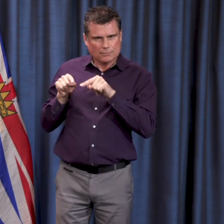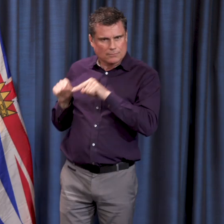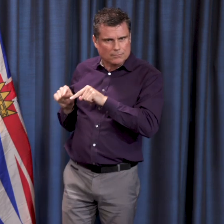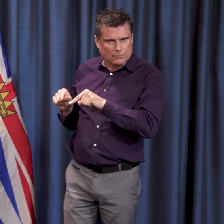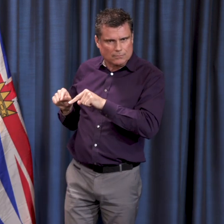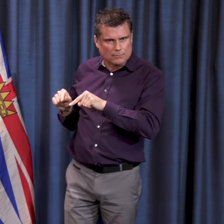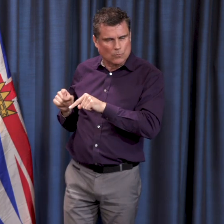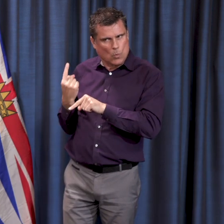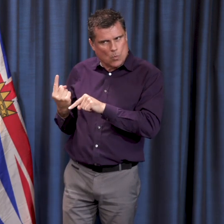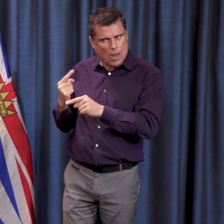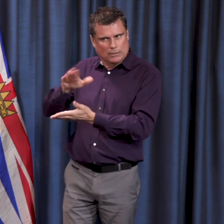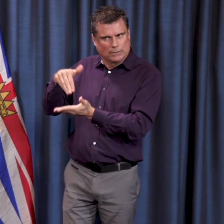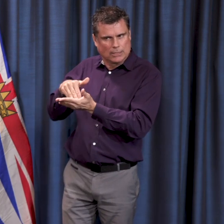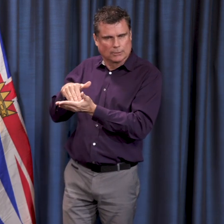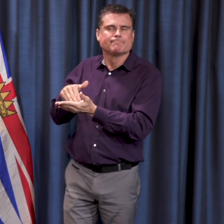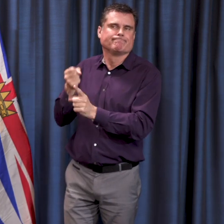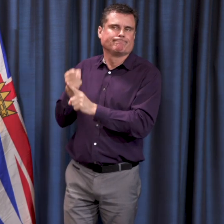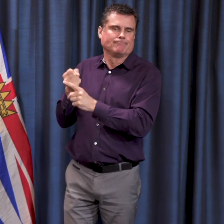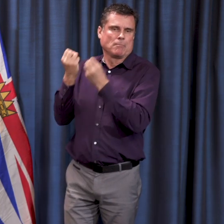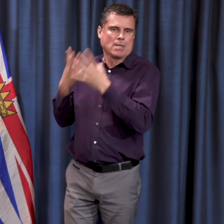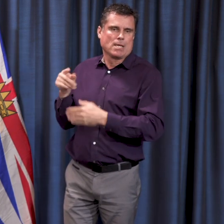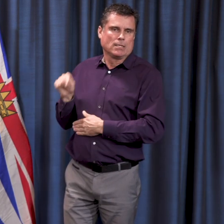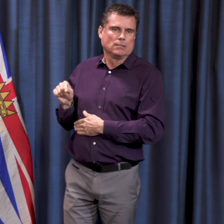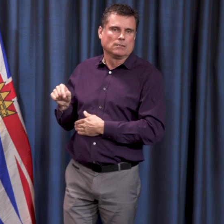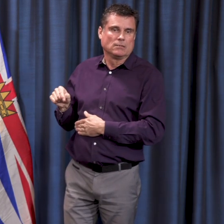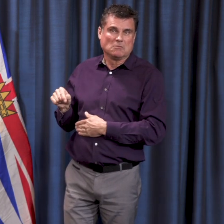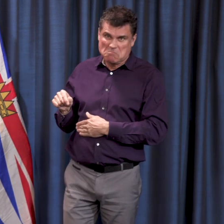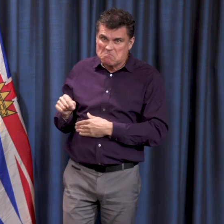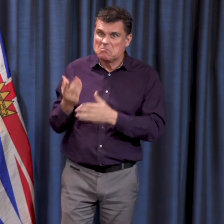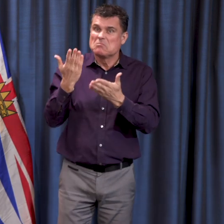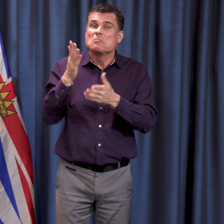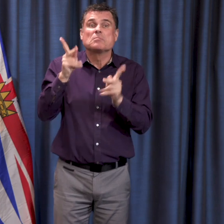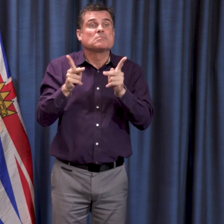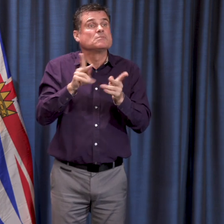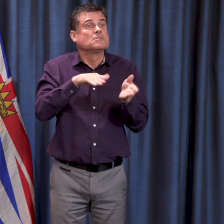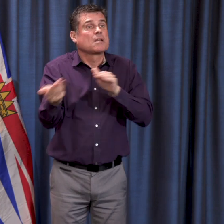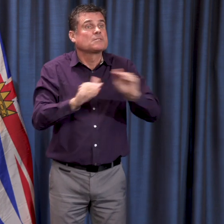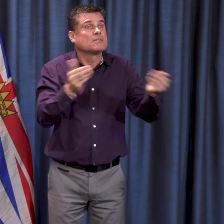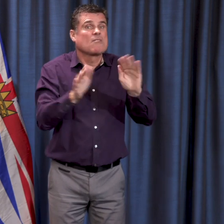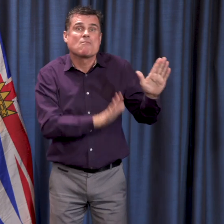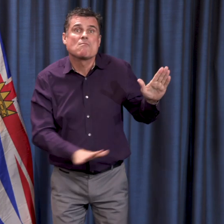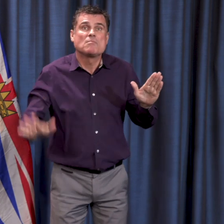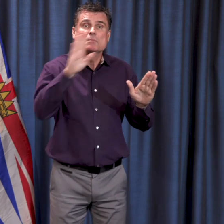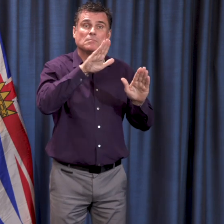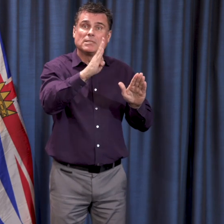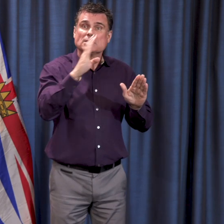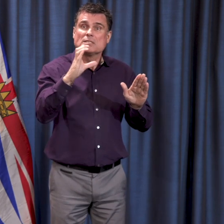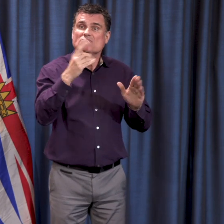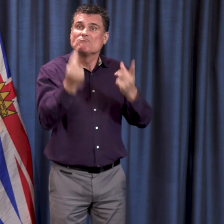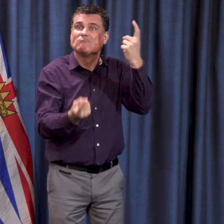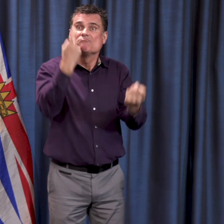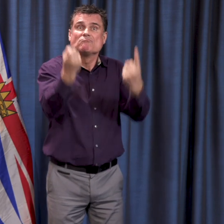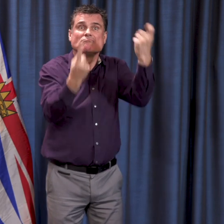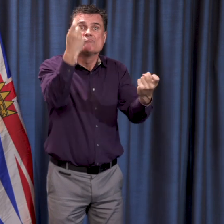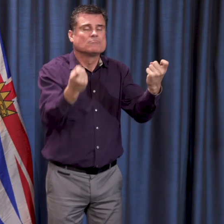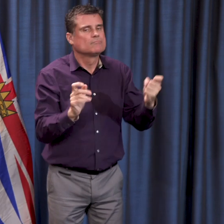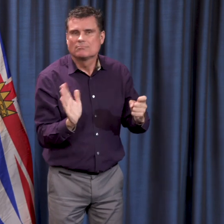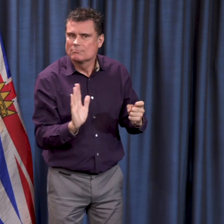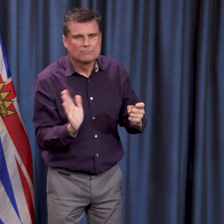event rather than 10 individual events that reflect a number of other cases in the community.